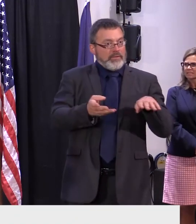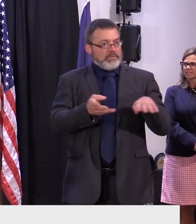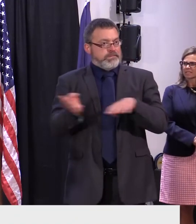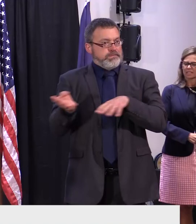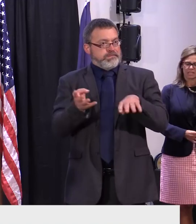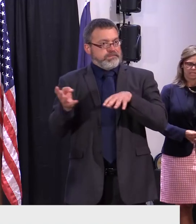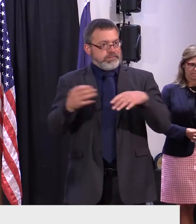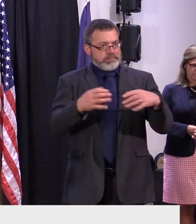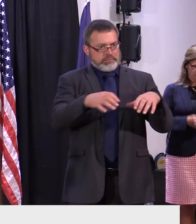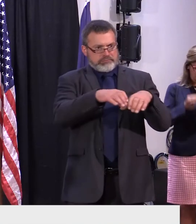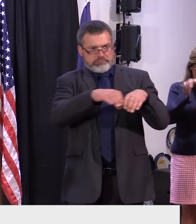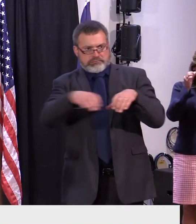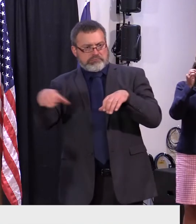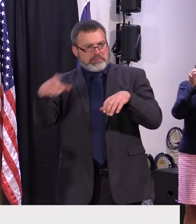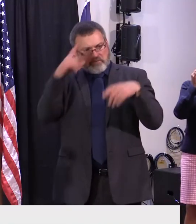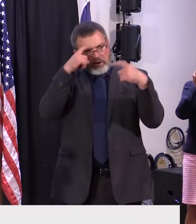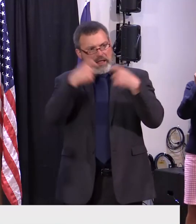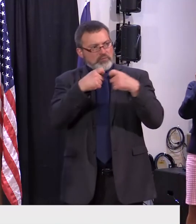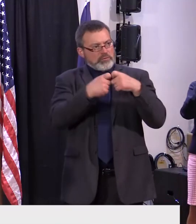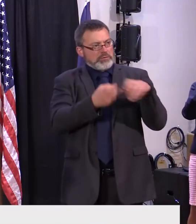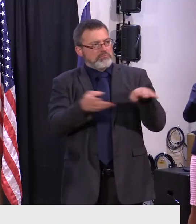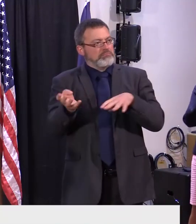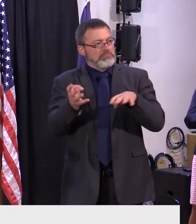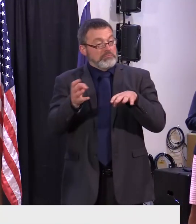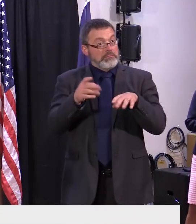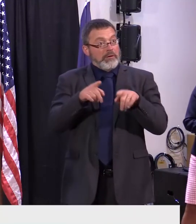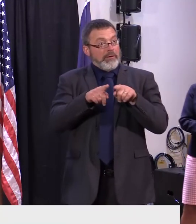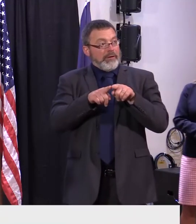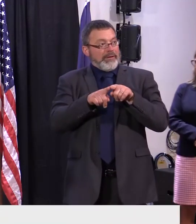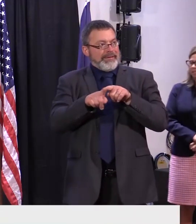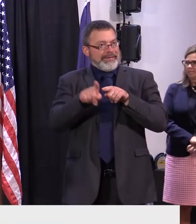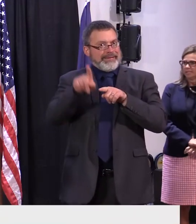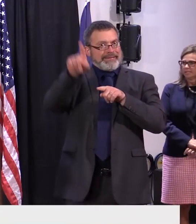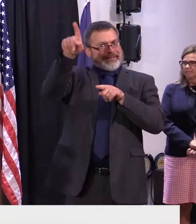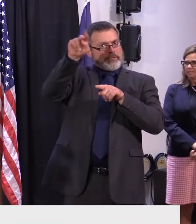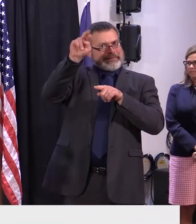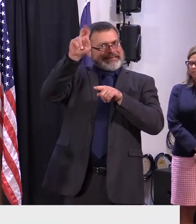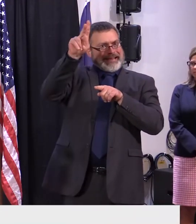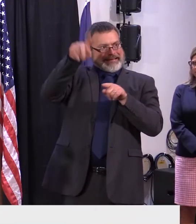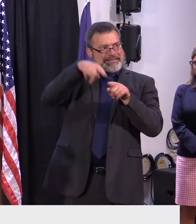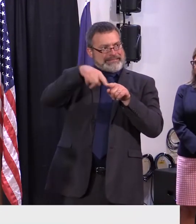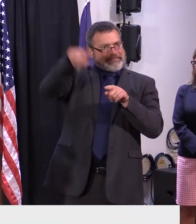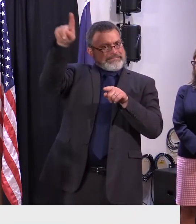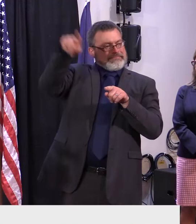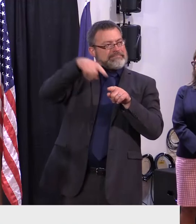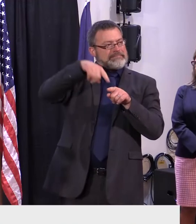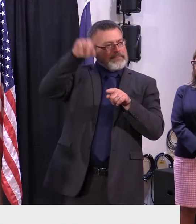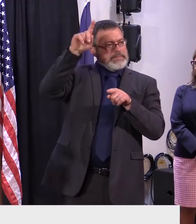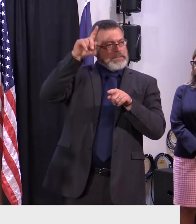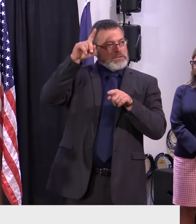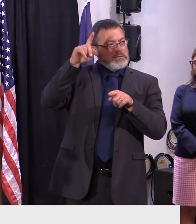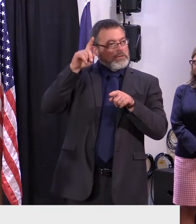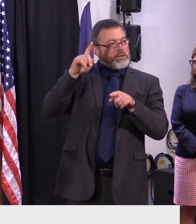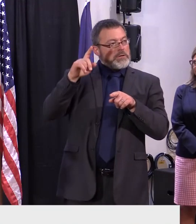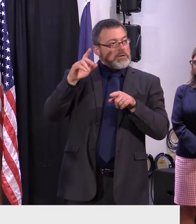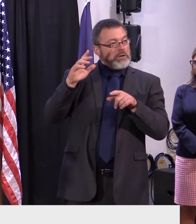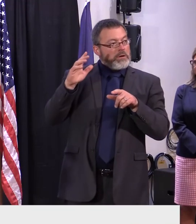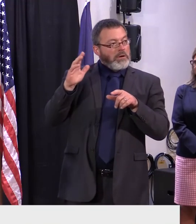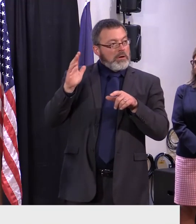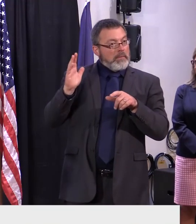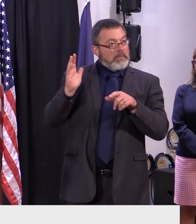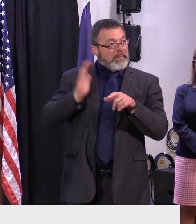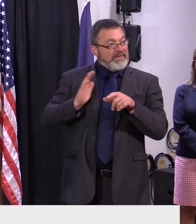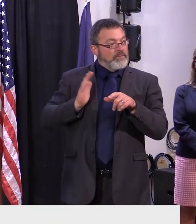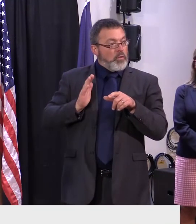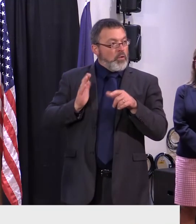particularly of a corridor through the northeast kingdom that at one point several years ago was floated as a possible alternative to the failed northern path